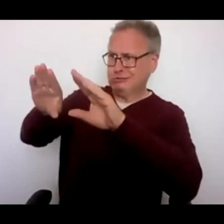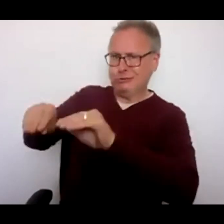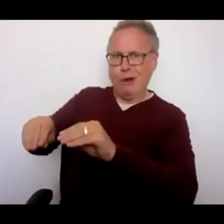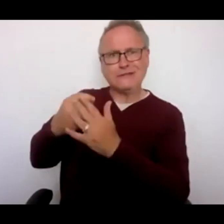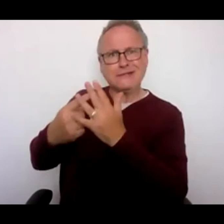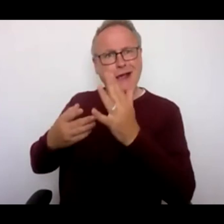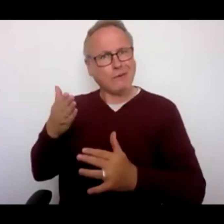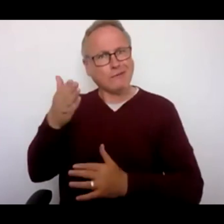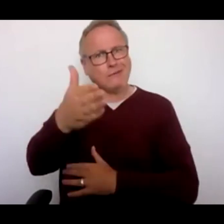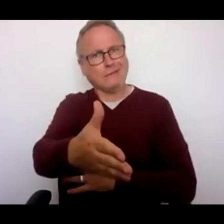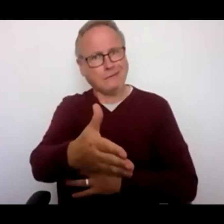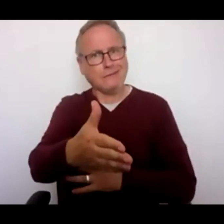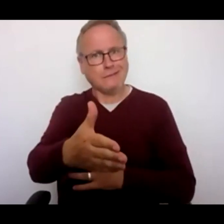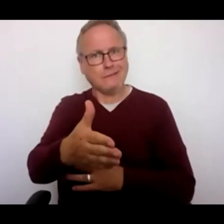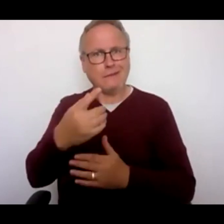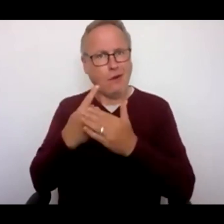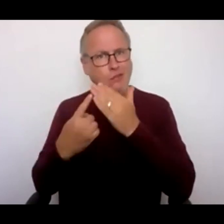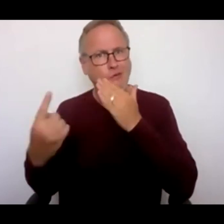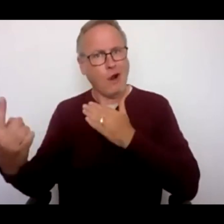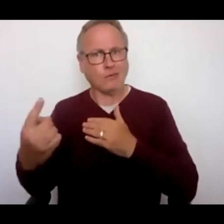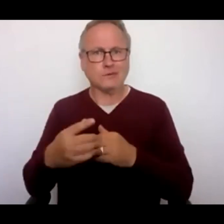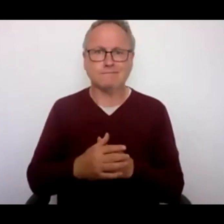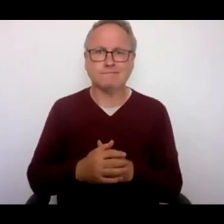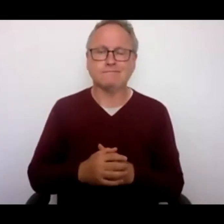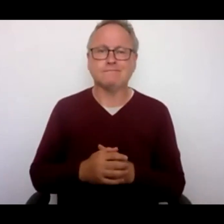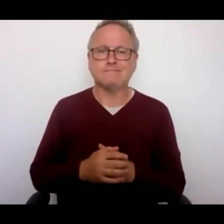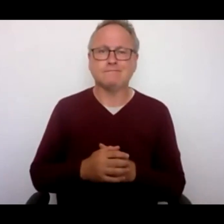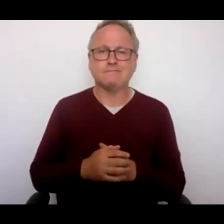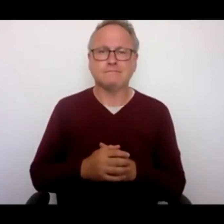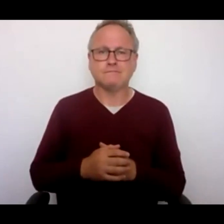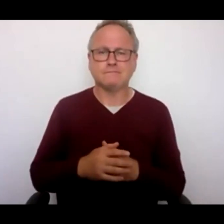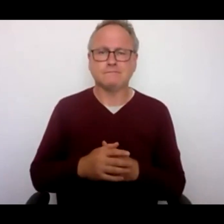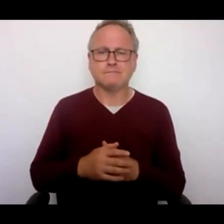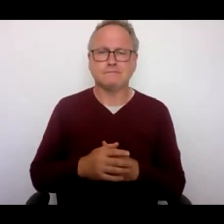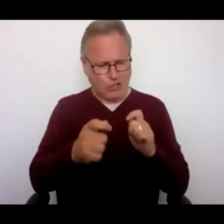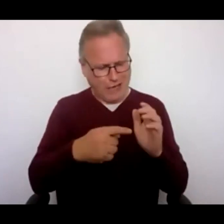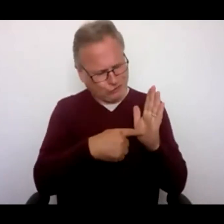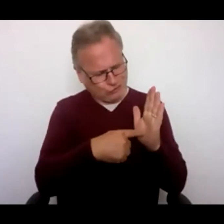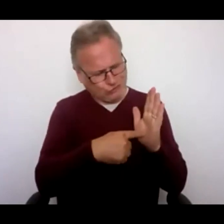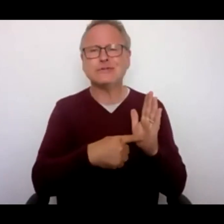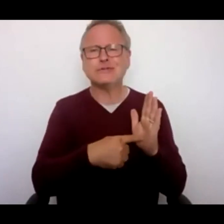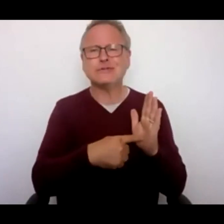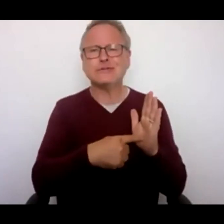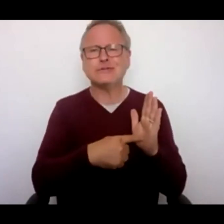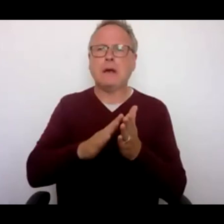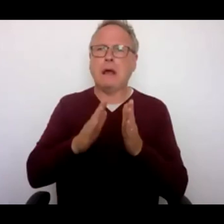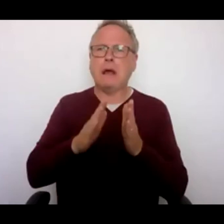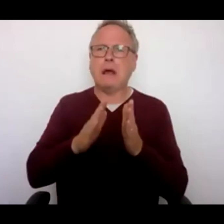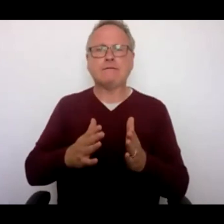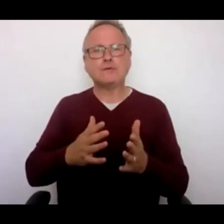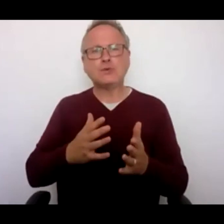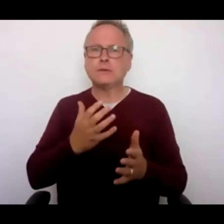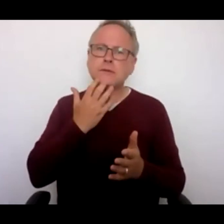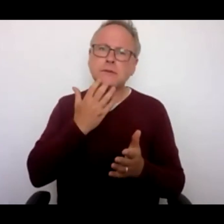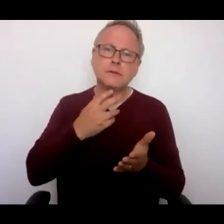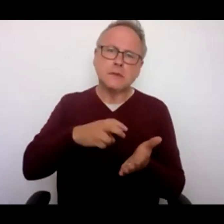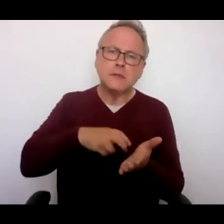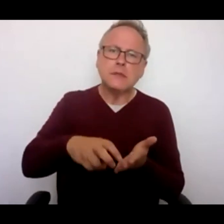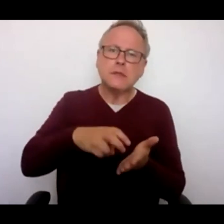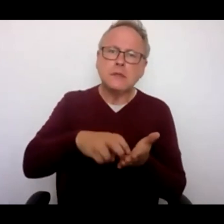on their own. The changes would mean people would need to walk more than 50 metres to get to